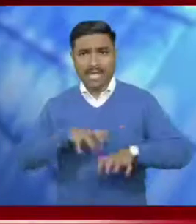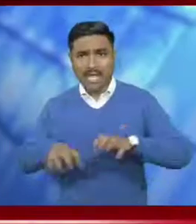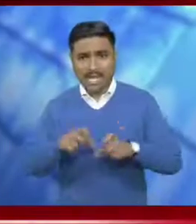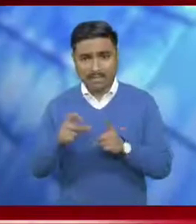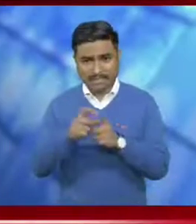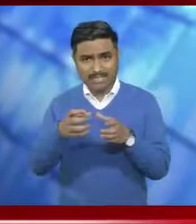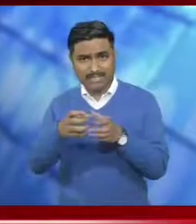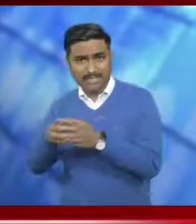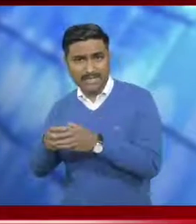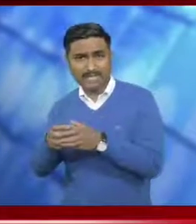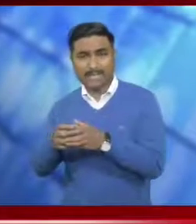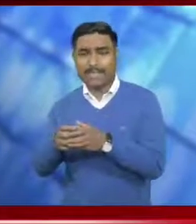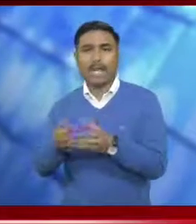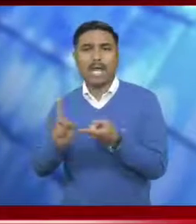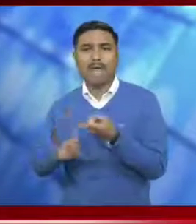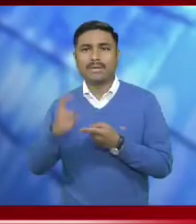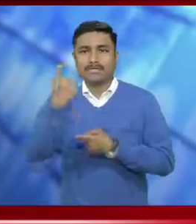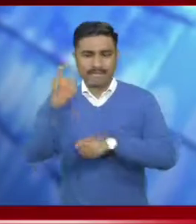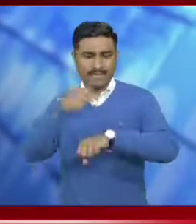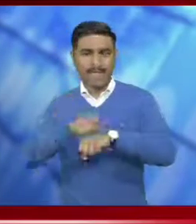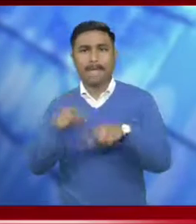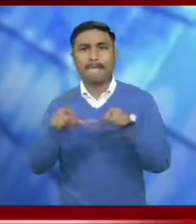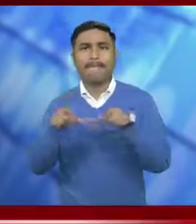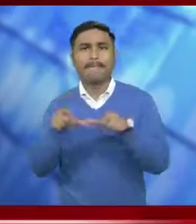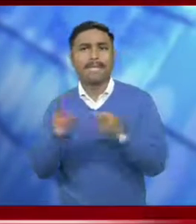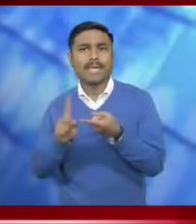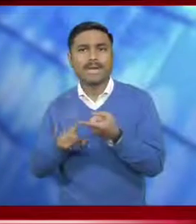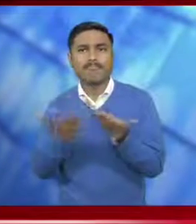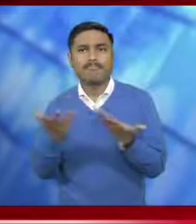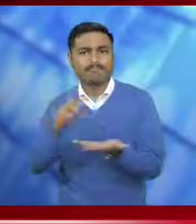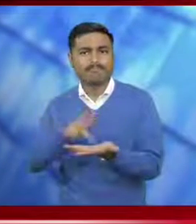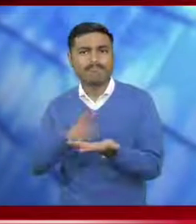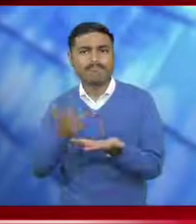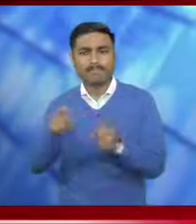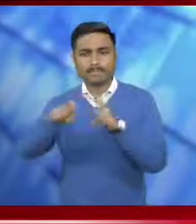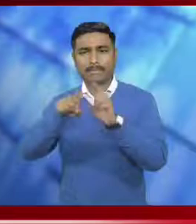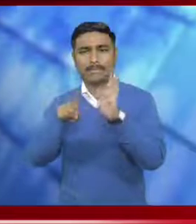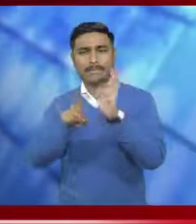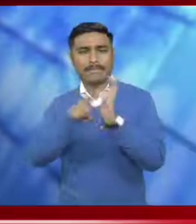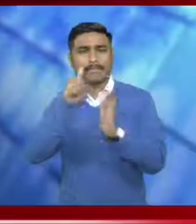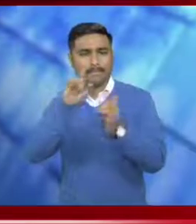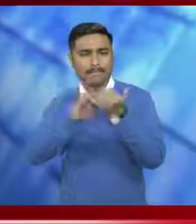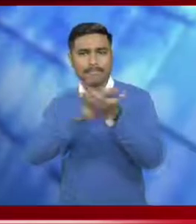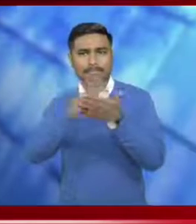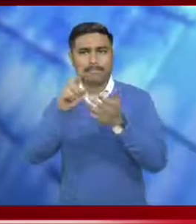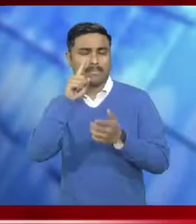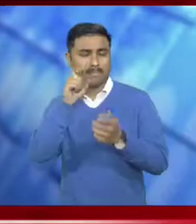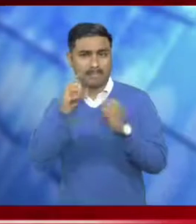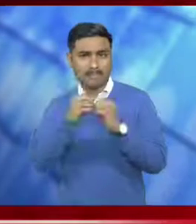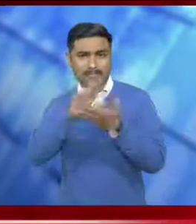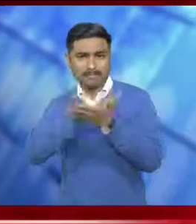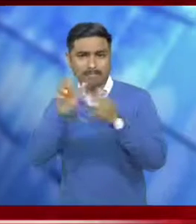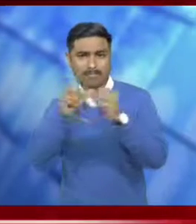State-level Executive Committee on National Livestock Mission has its seventh session at Animal Husbandry and